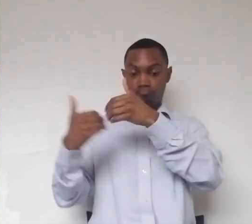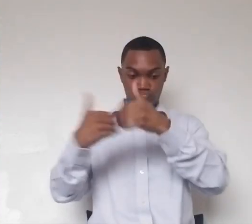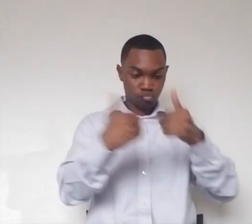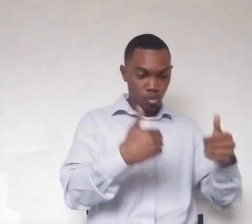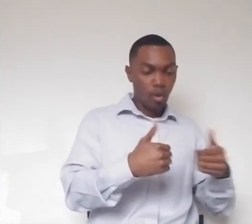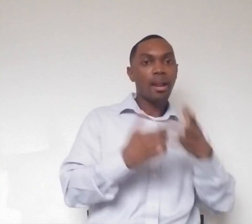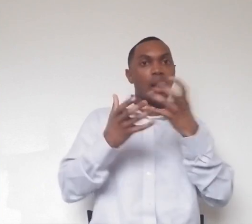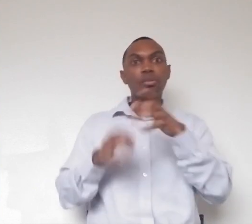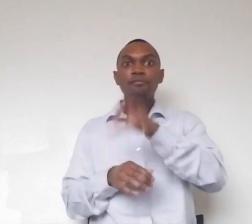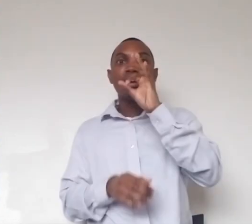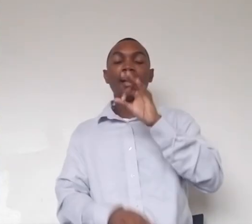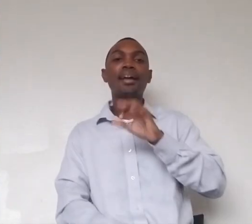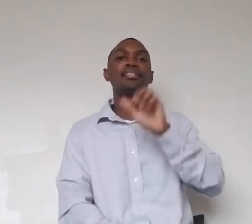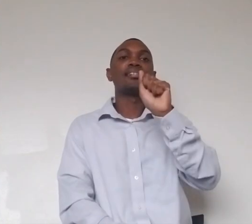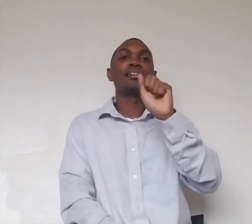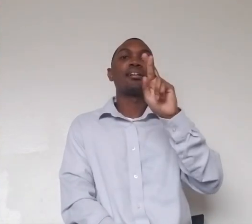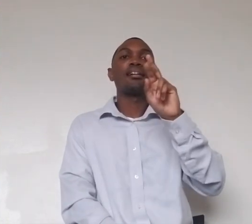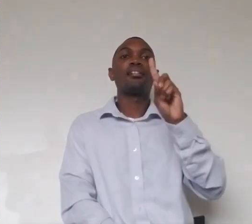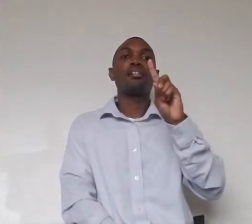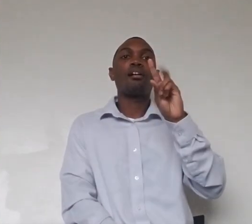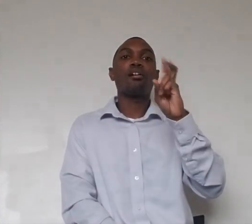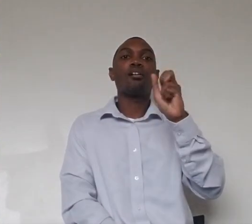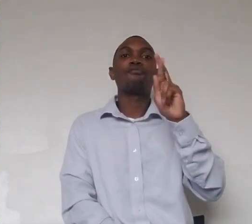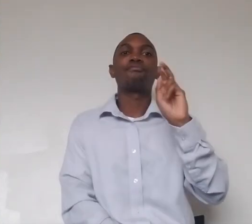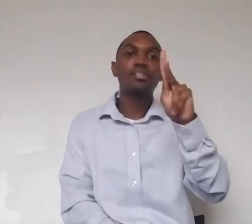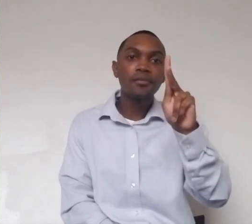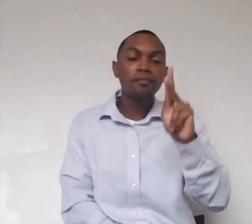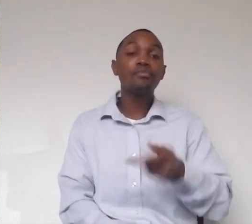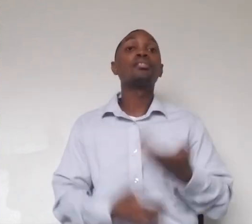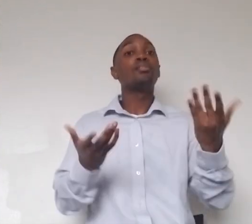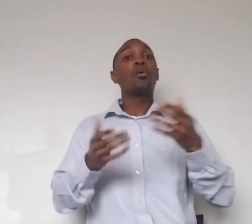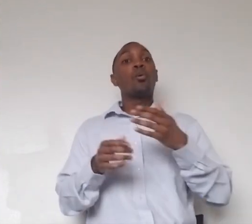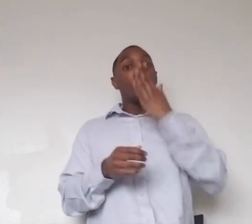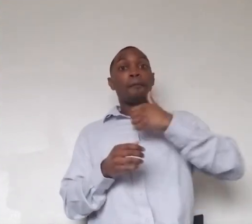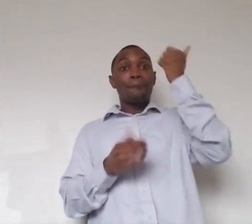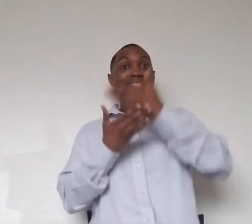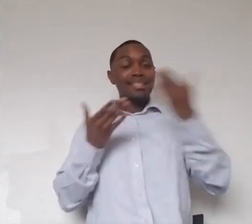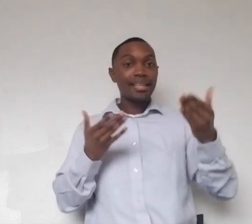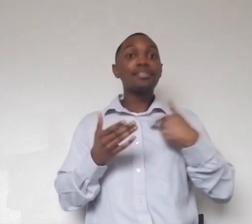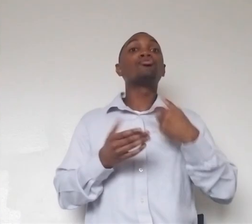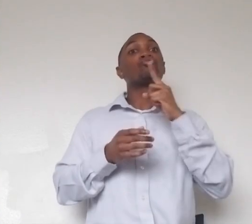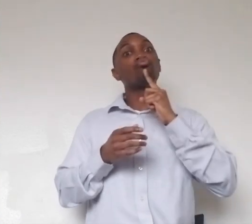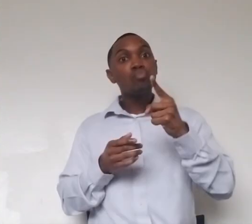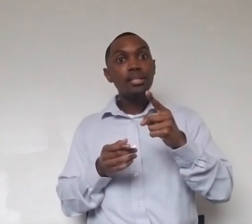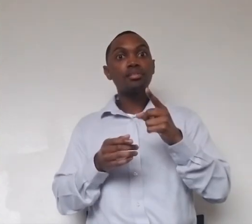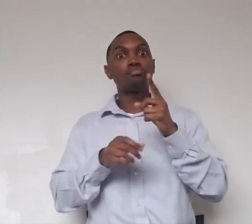for example, or something cool like that. And the best part about it is that you're actively participating in actual research that's happening. So you're being a